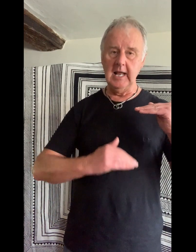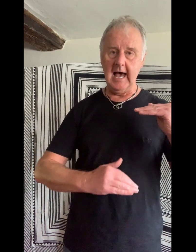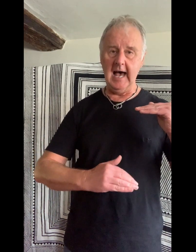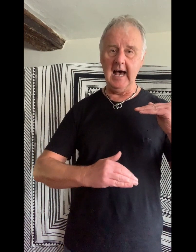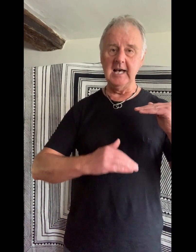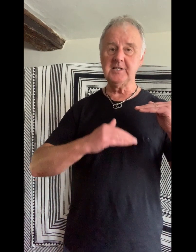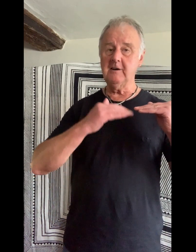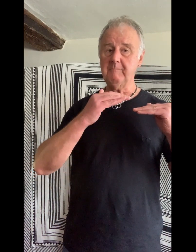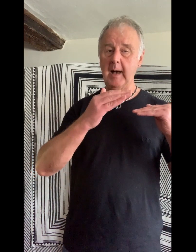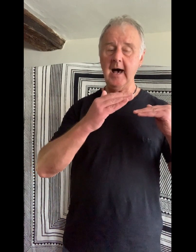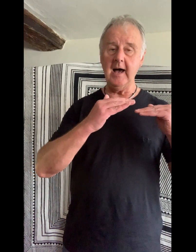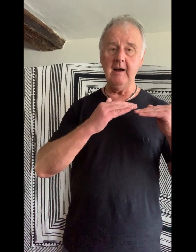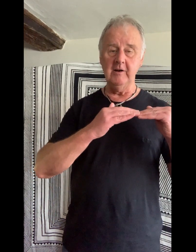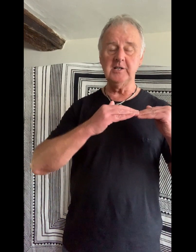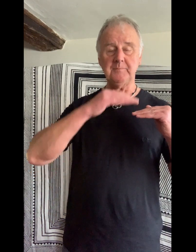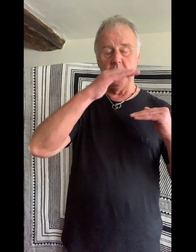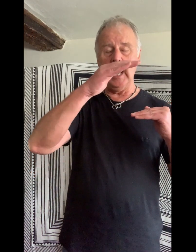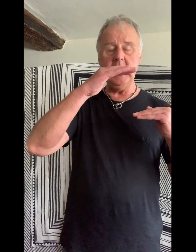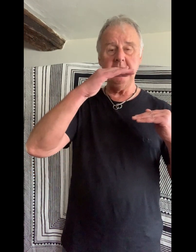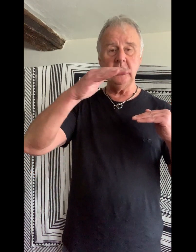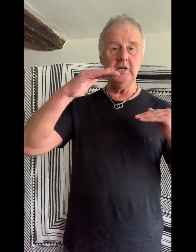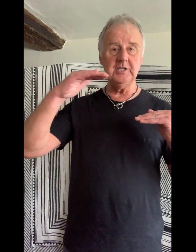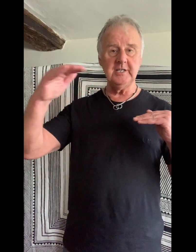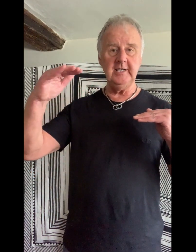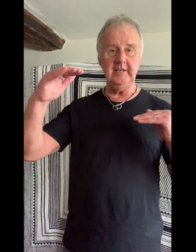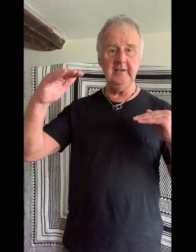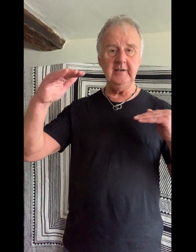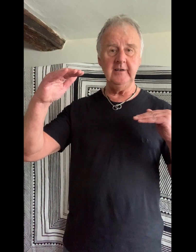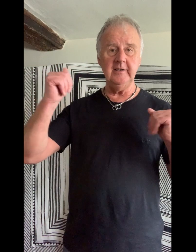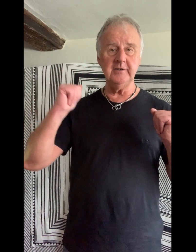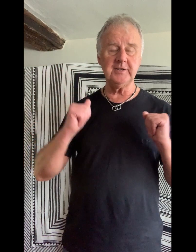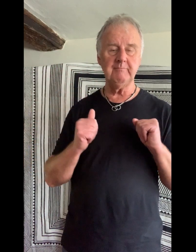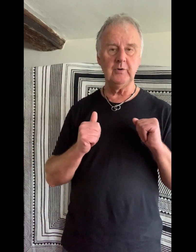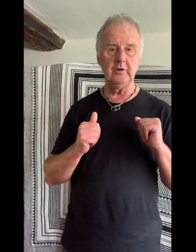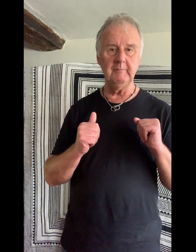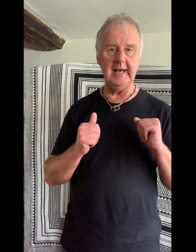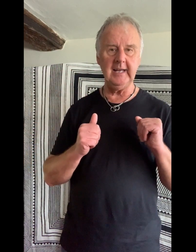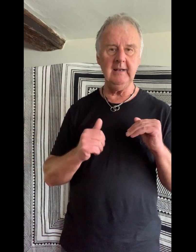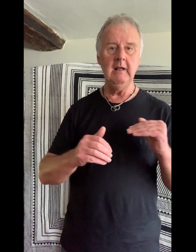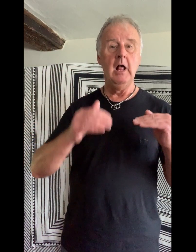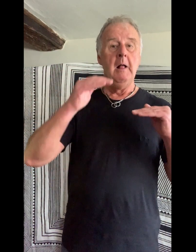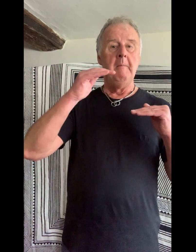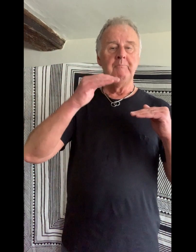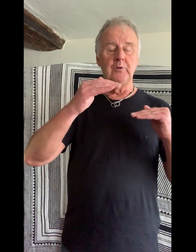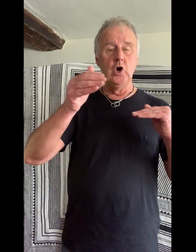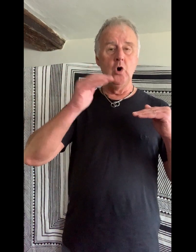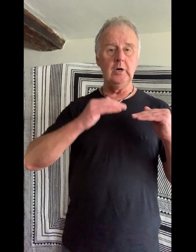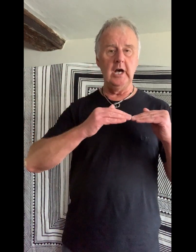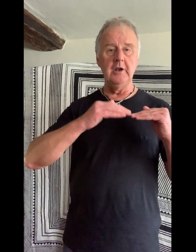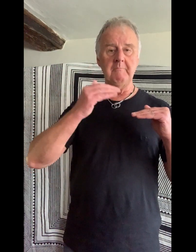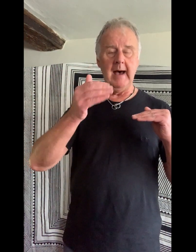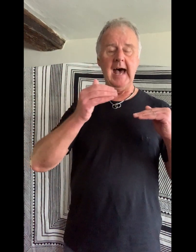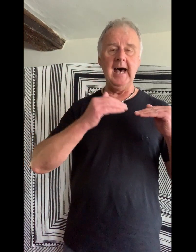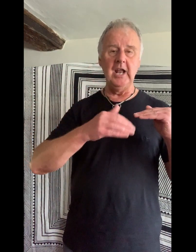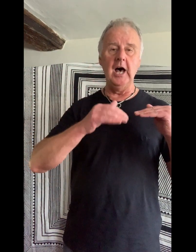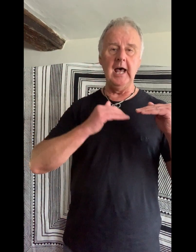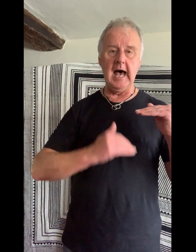last of Barrett's private tears. Broken man again. Broken man on a